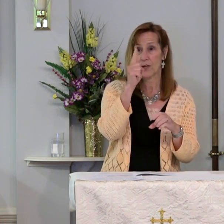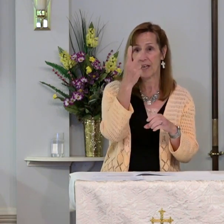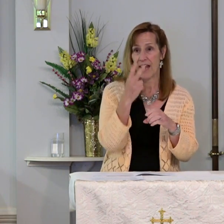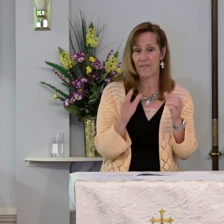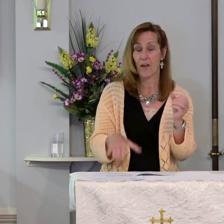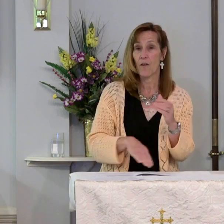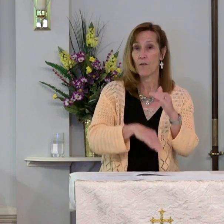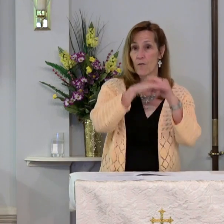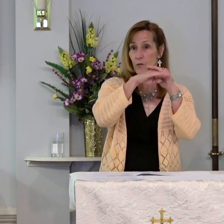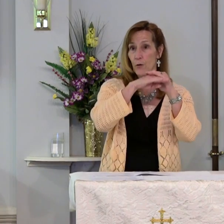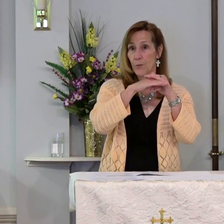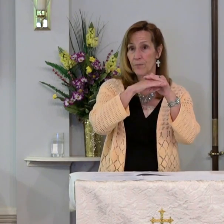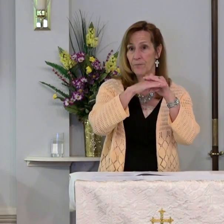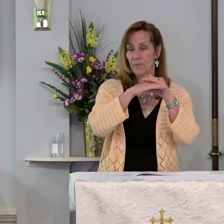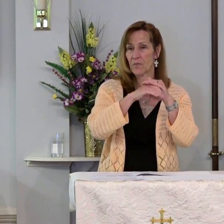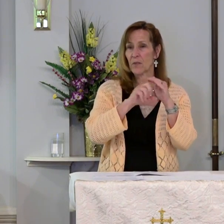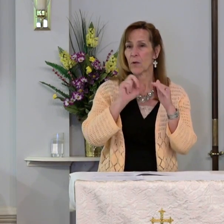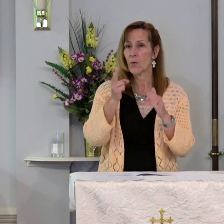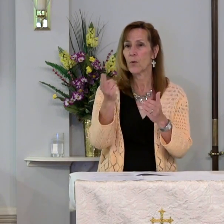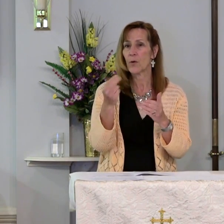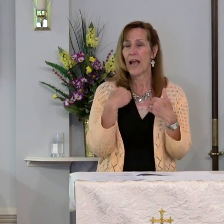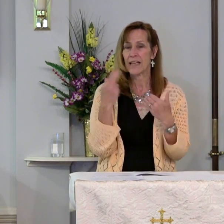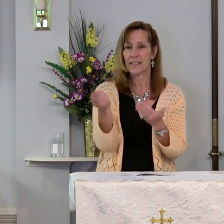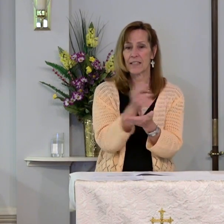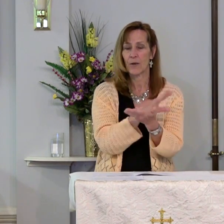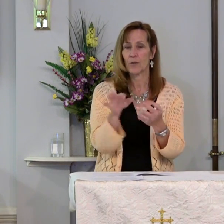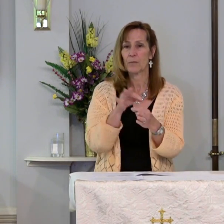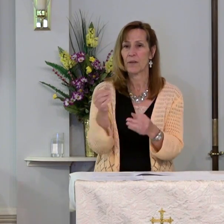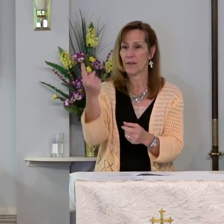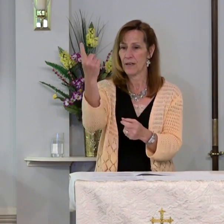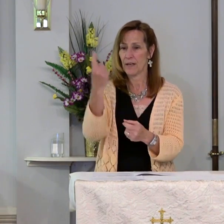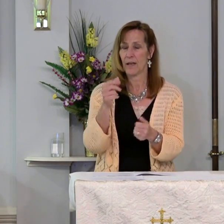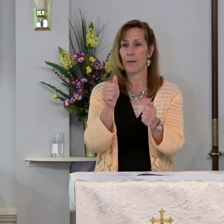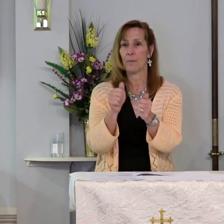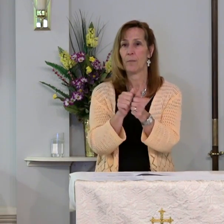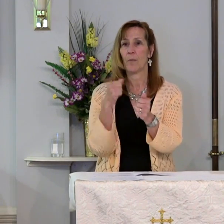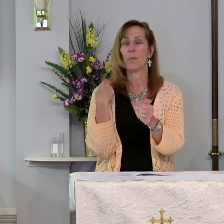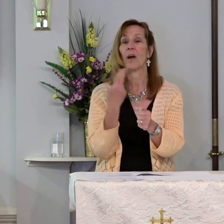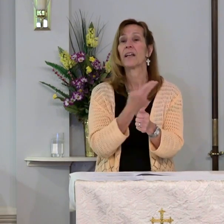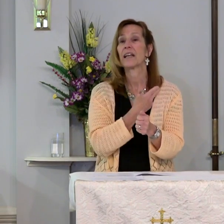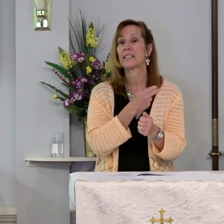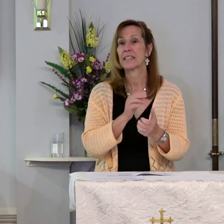Or has the Holy Spirit truly come upon us?